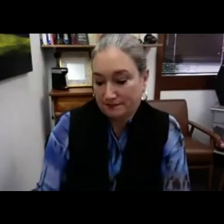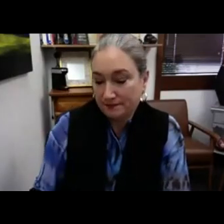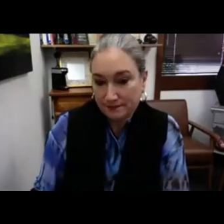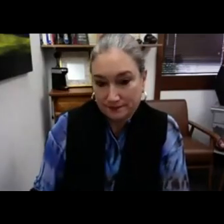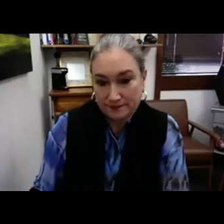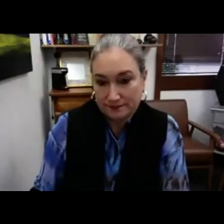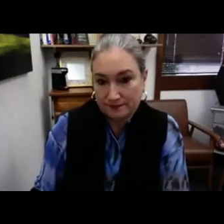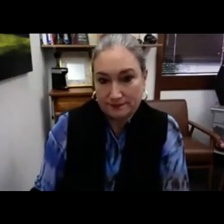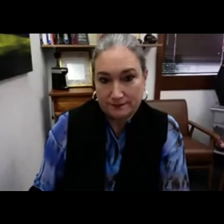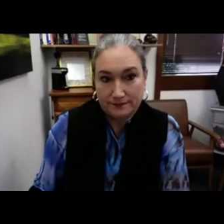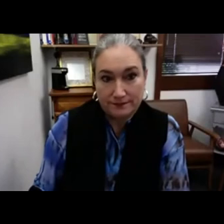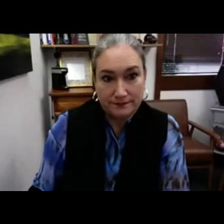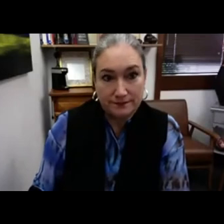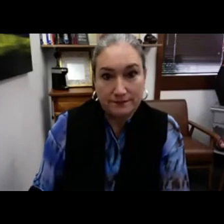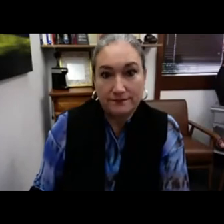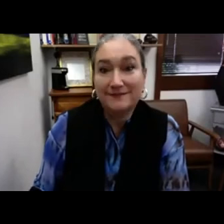legacy.